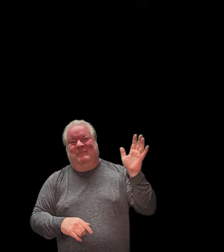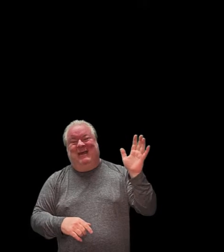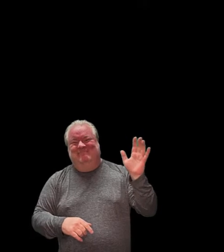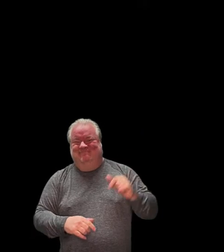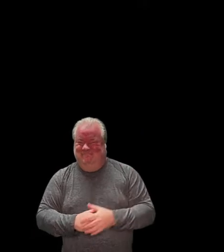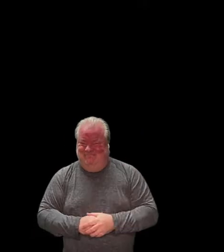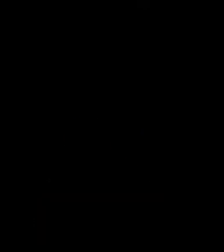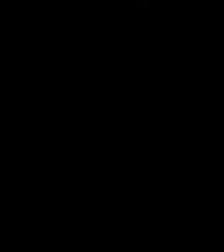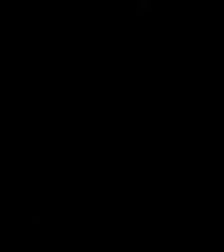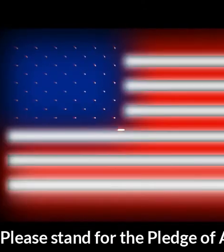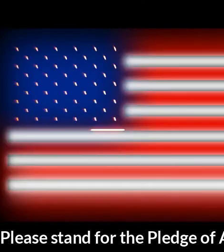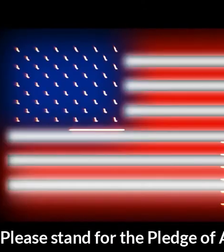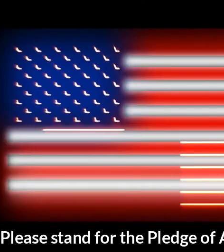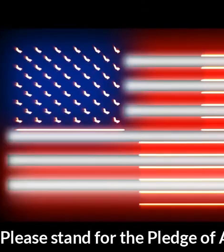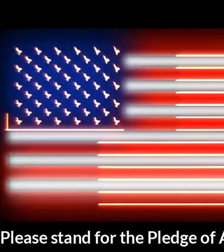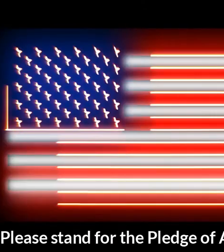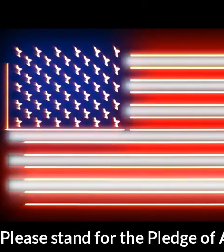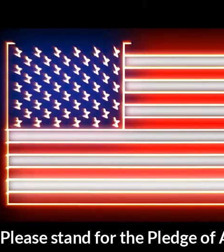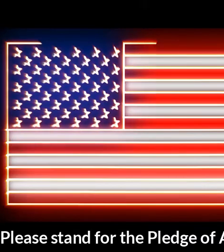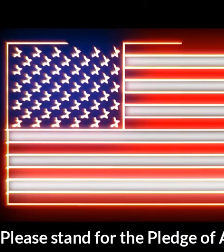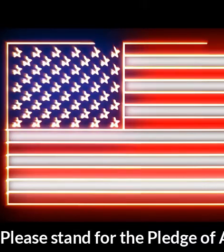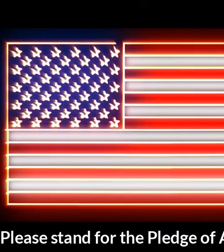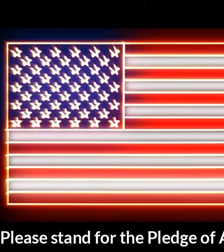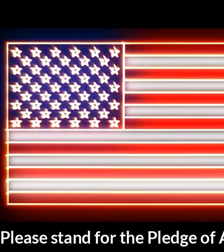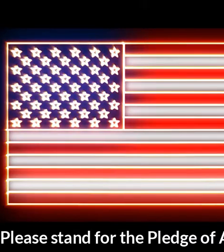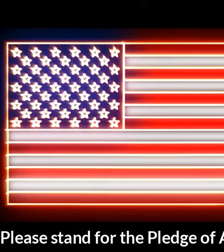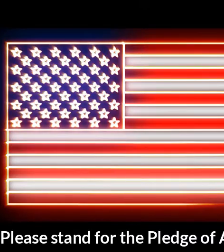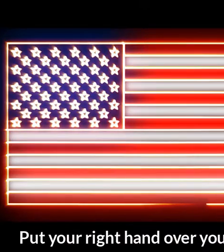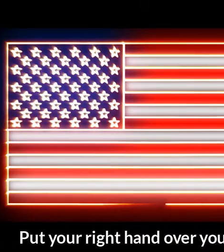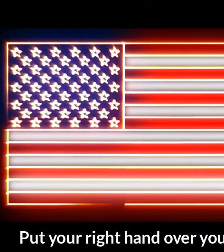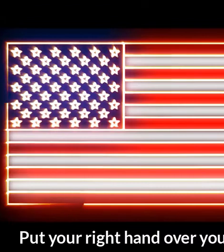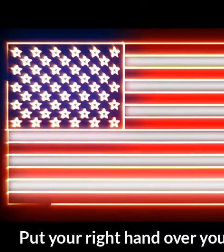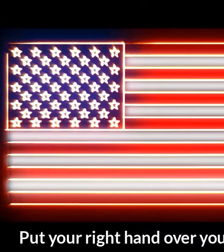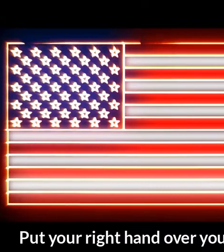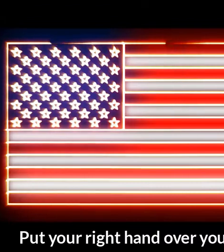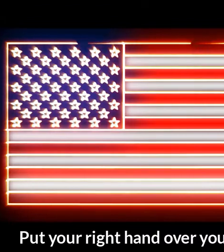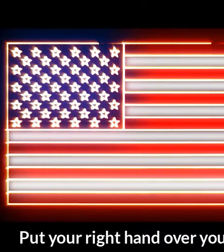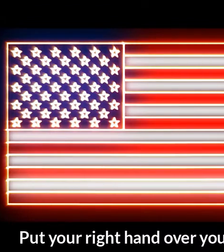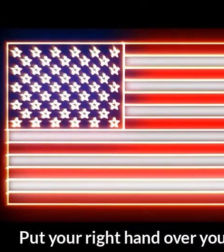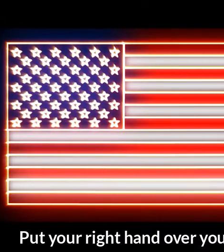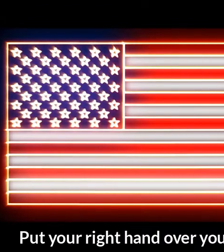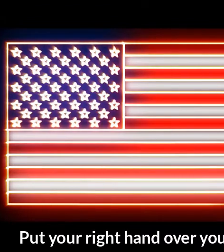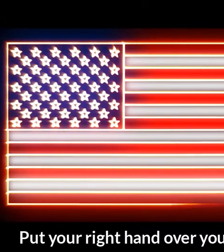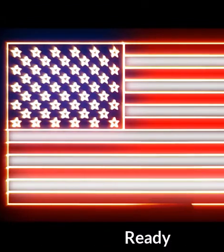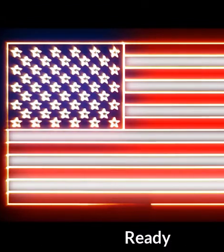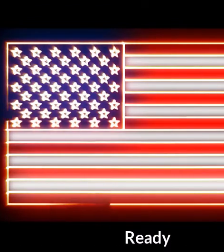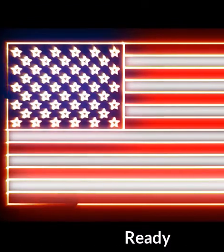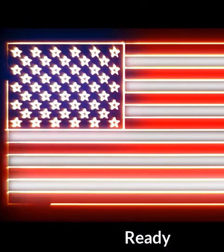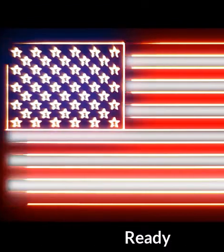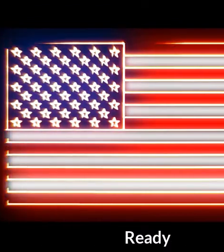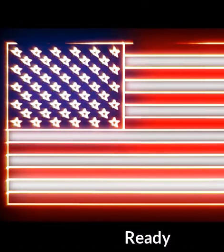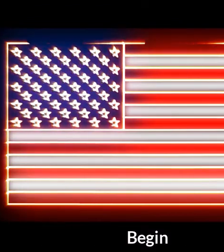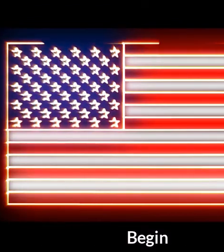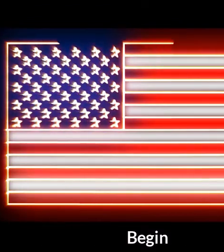Bye Please stand for the Pledge of Allegiance Put your right hand over your heart Ready?